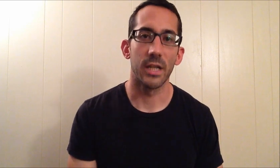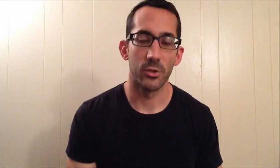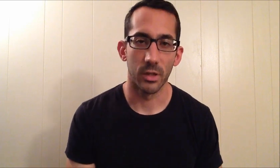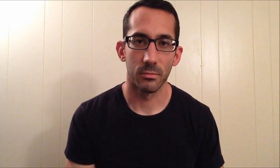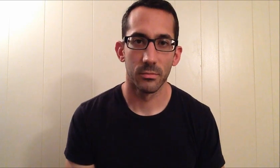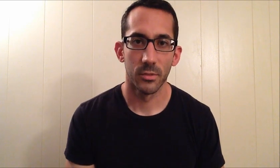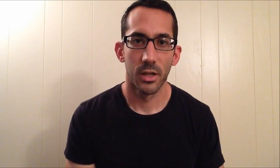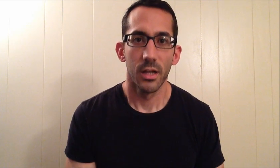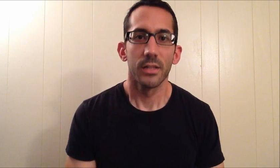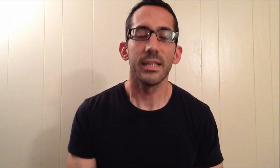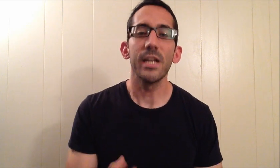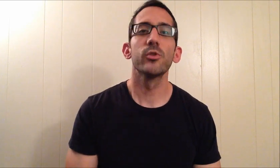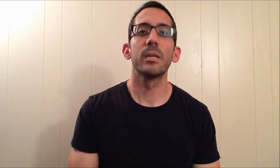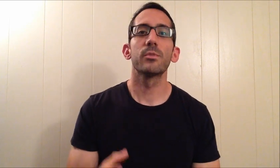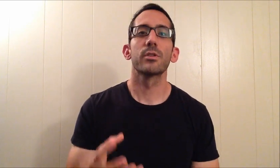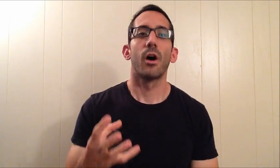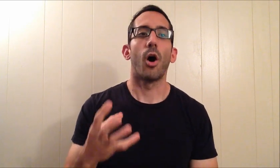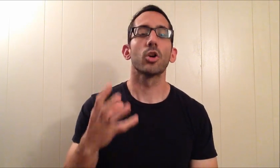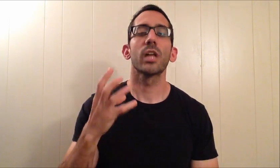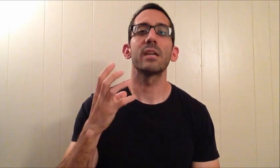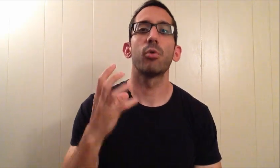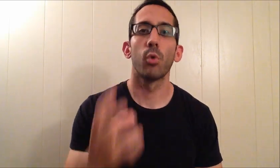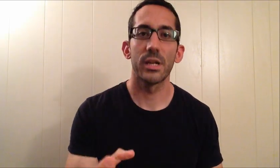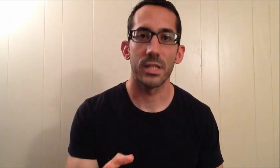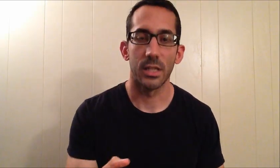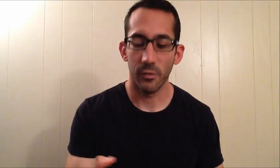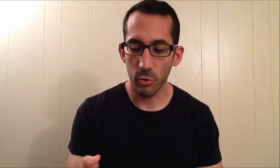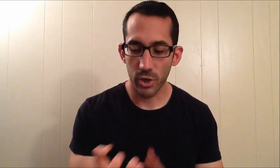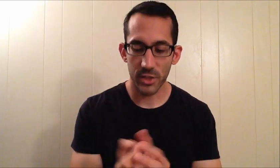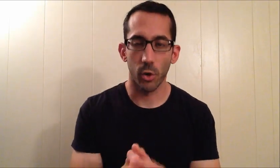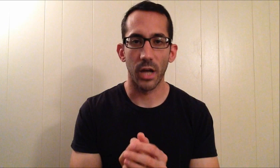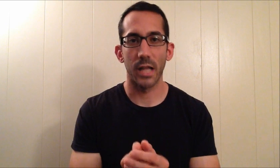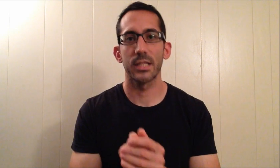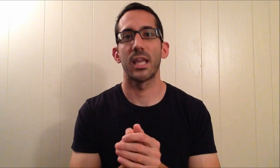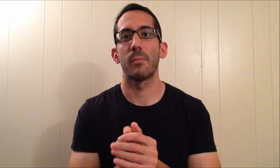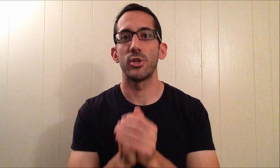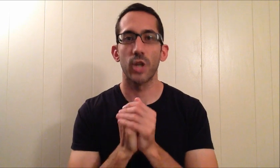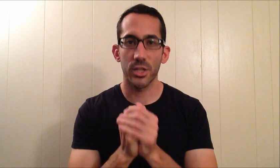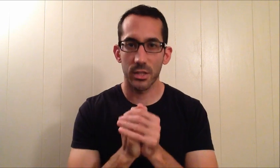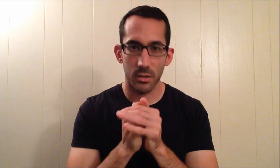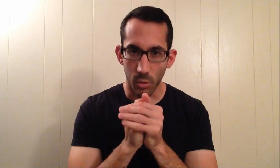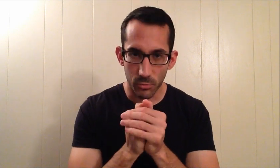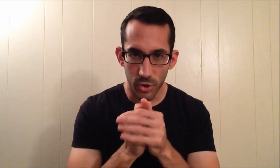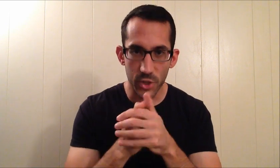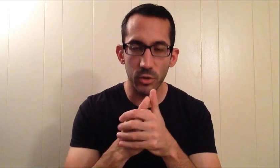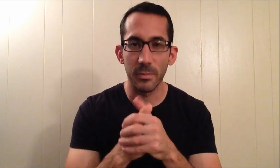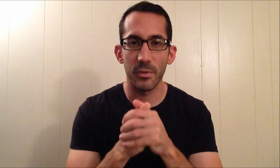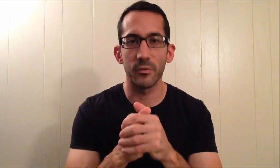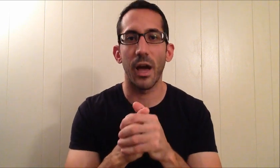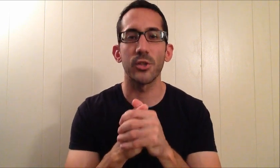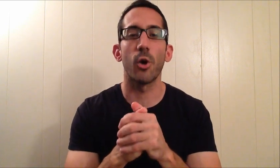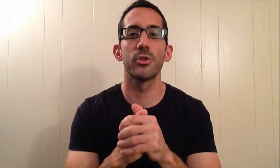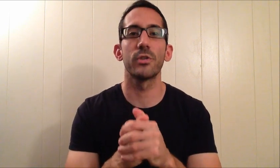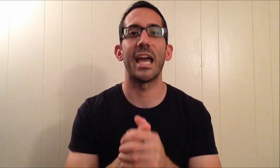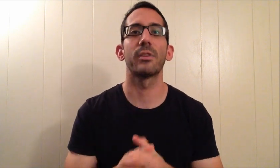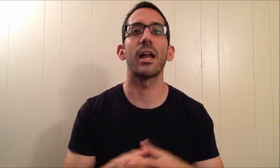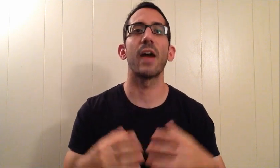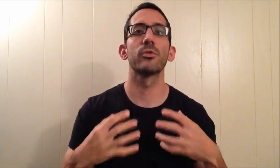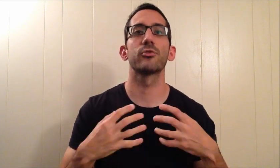is daydream. Daydreams are like poison if you just hold on to them and just grip them as hard as you can without ever